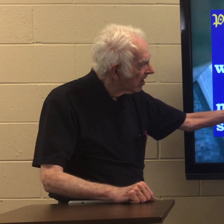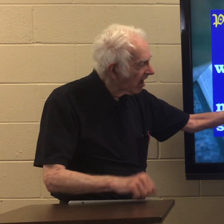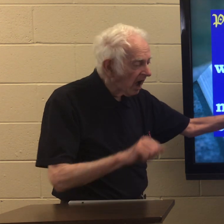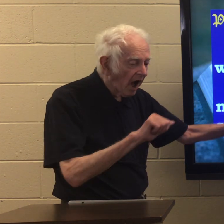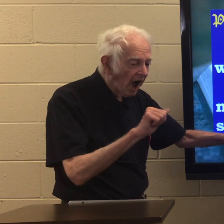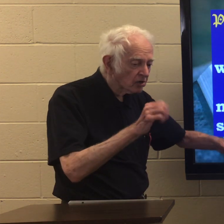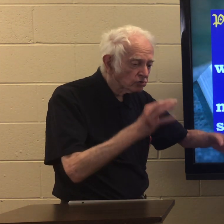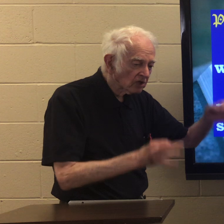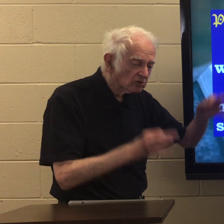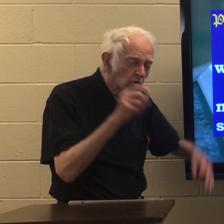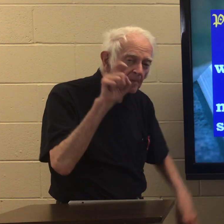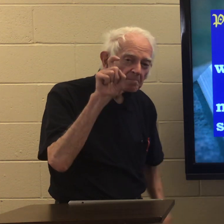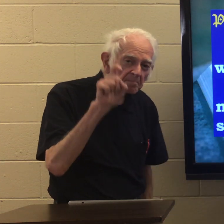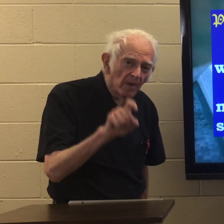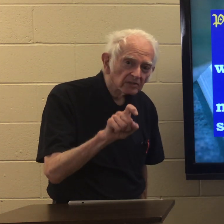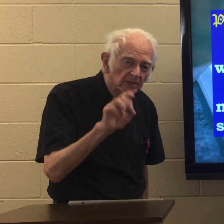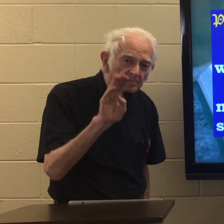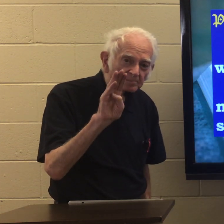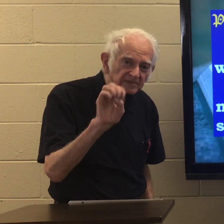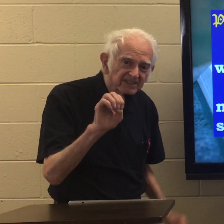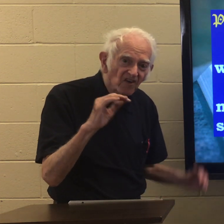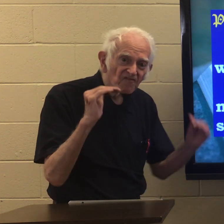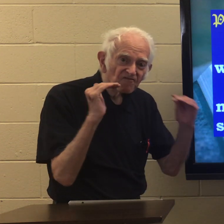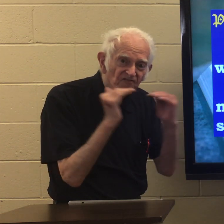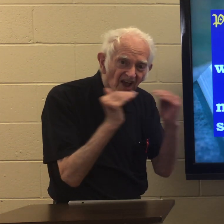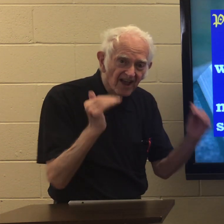A judge must be fair.